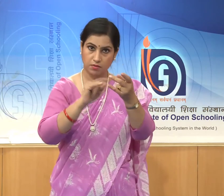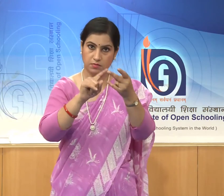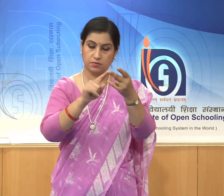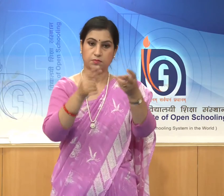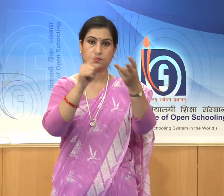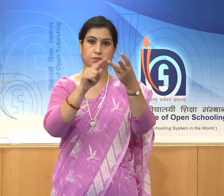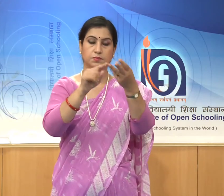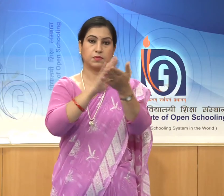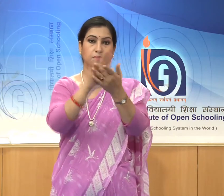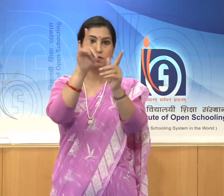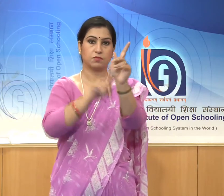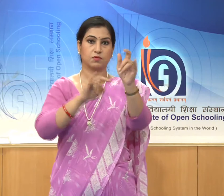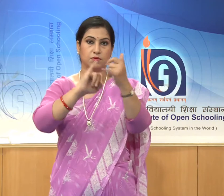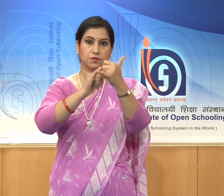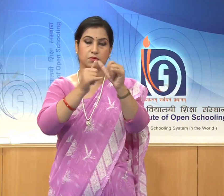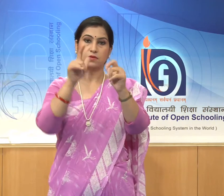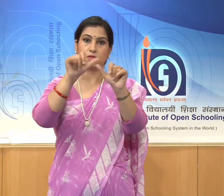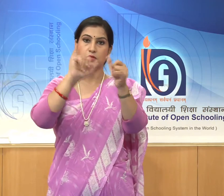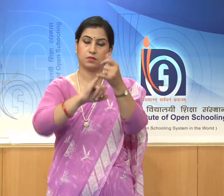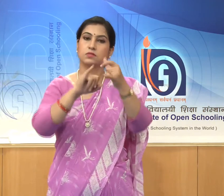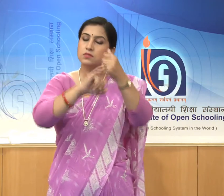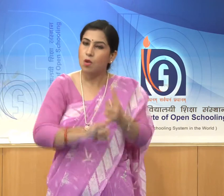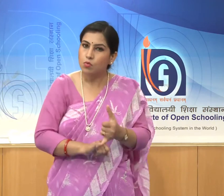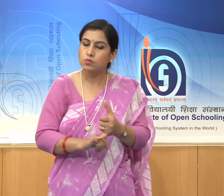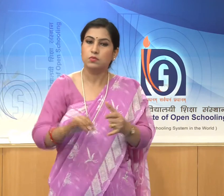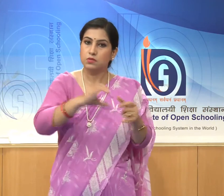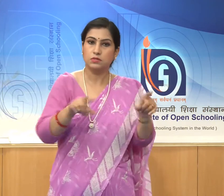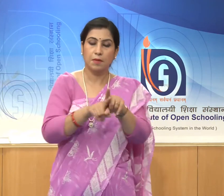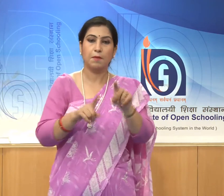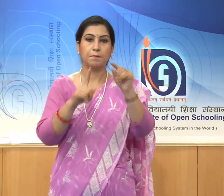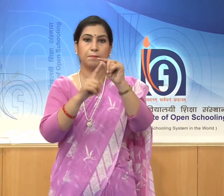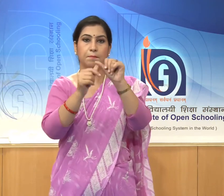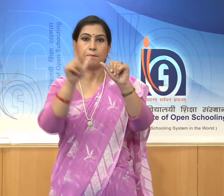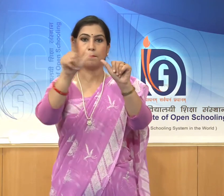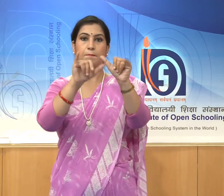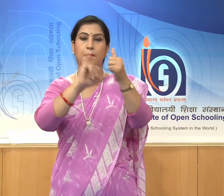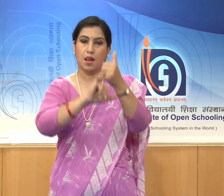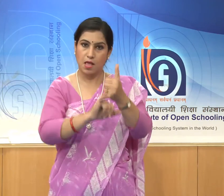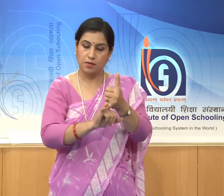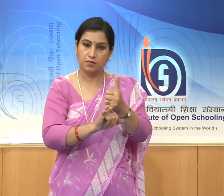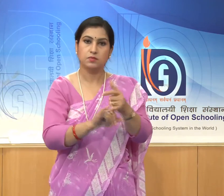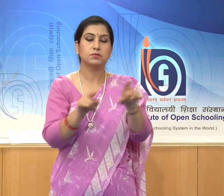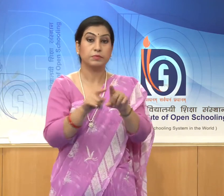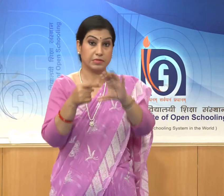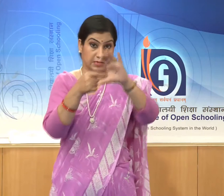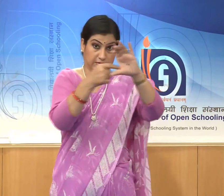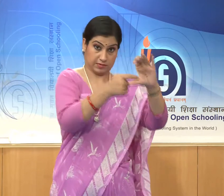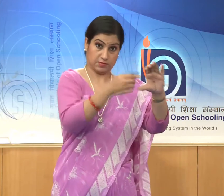Haisalas in the south and Palas, Sinas in the east,